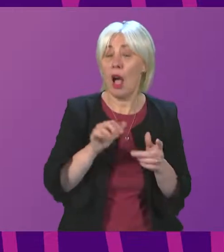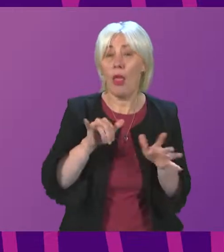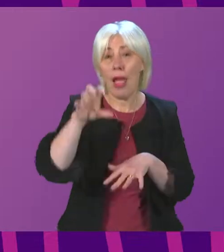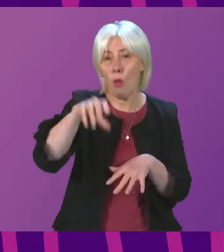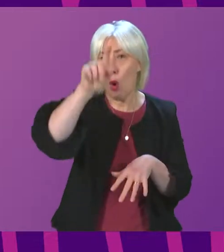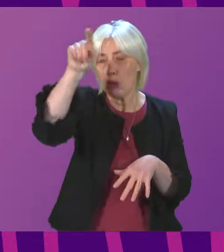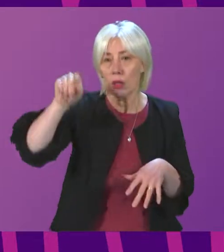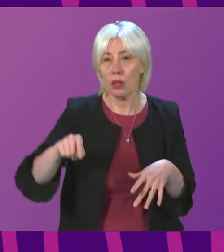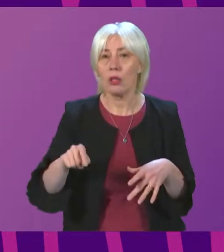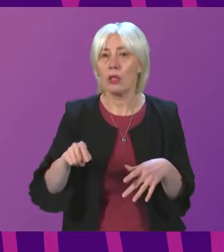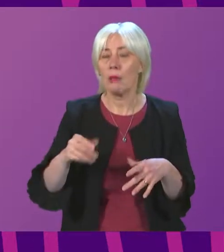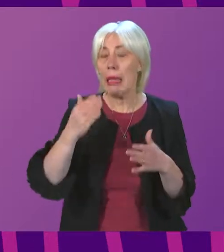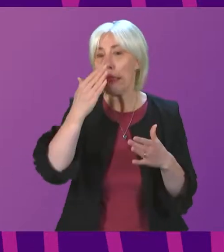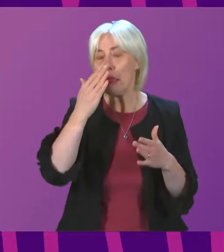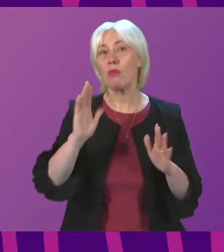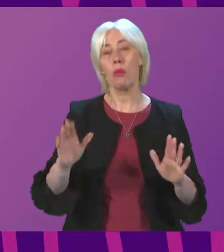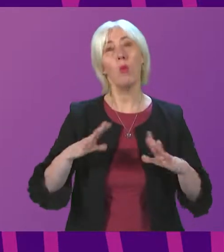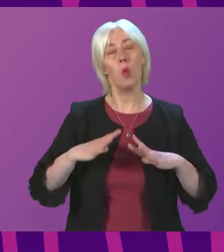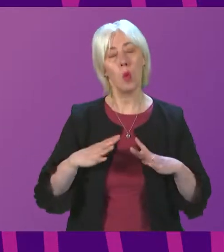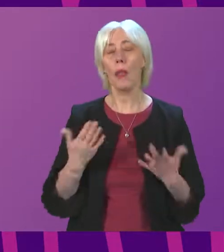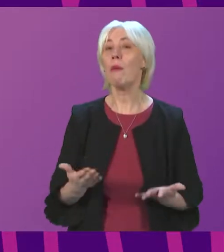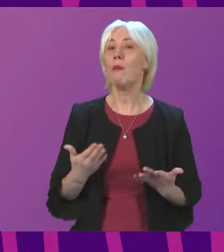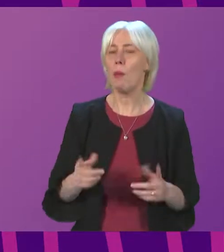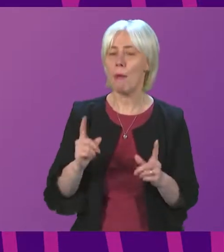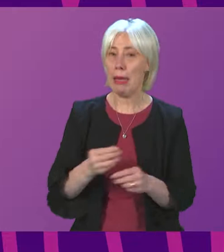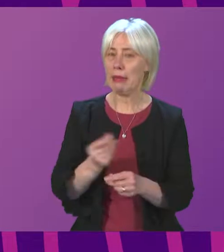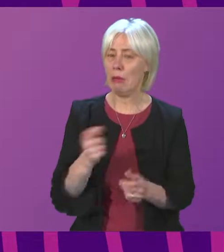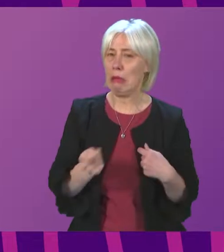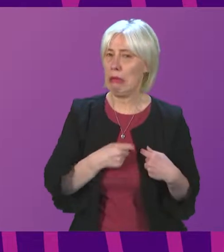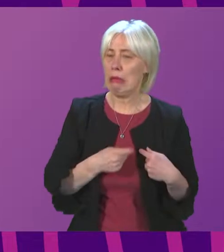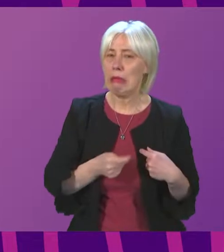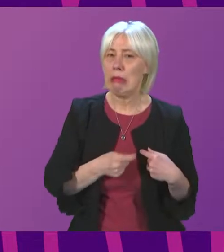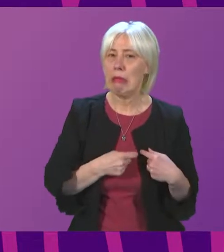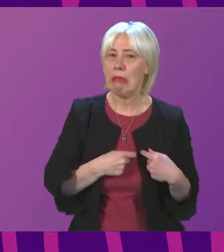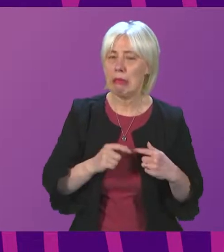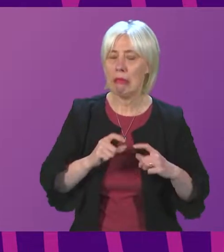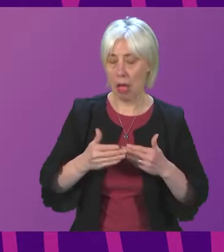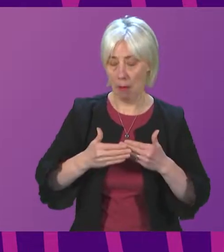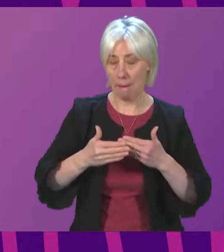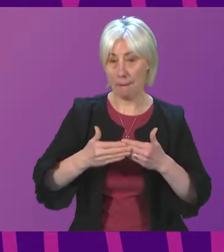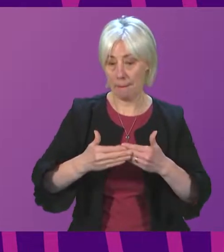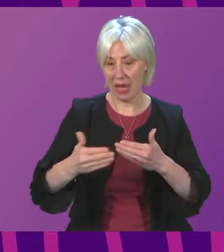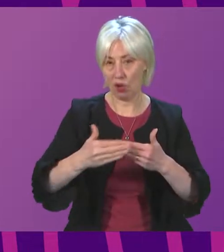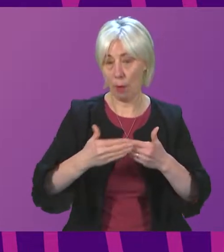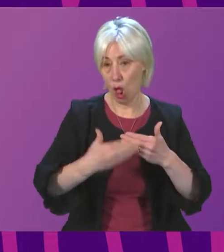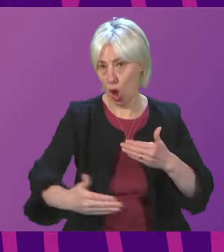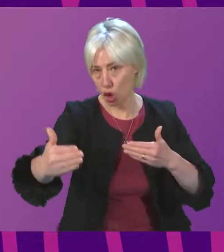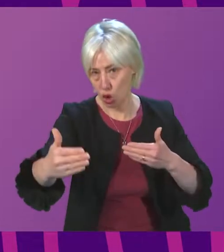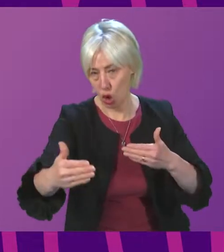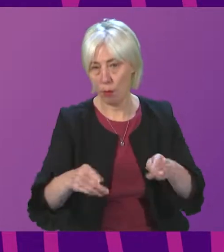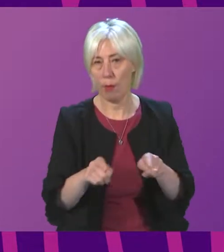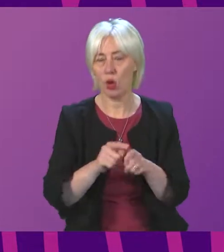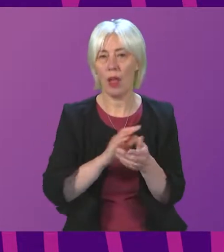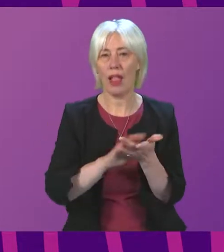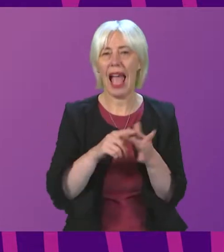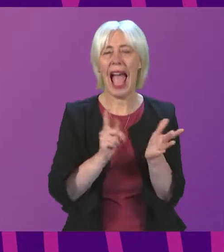it appears to have been lifted. But I think there is some deep anxiety both about the medium to longer term, but also Hiale's